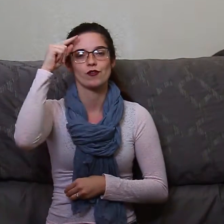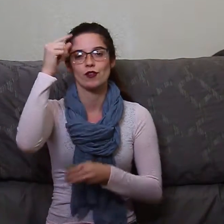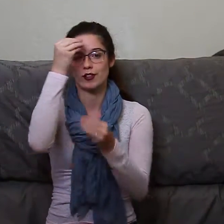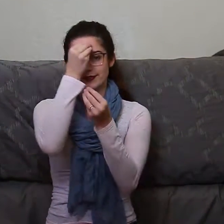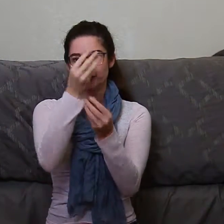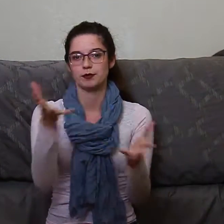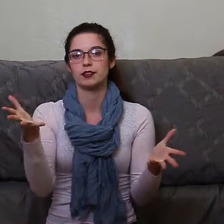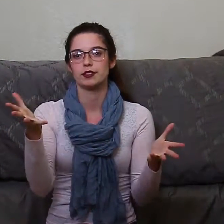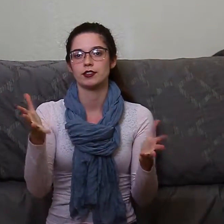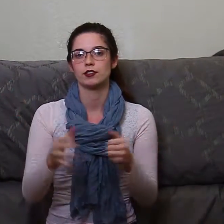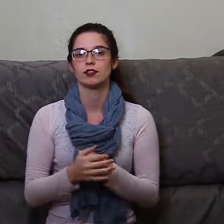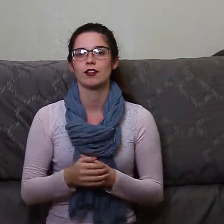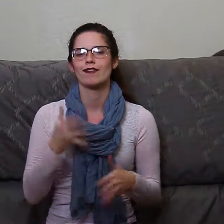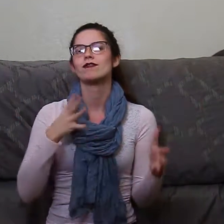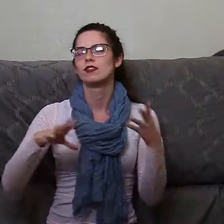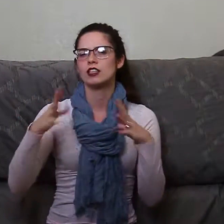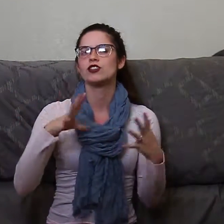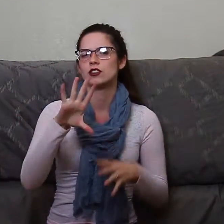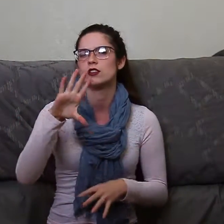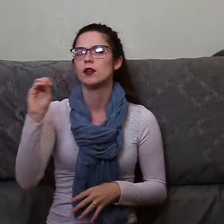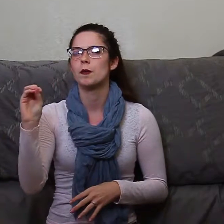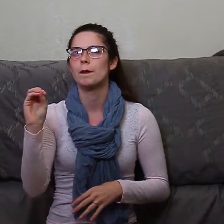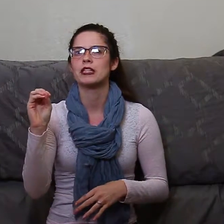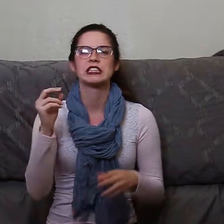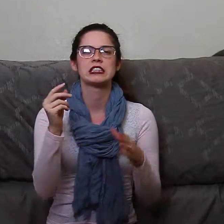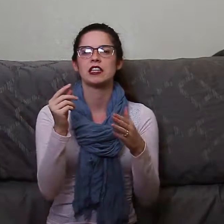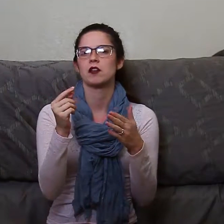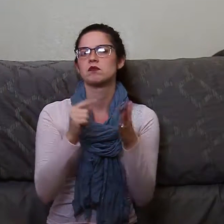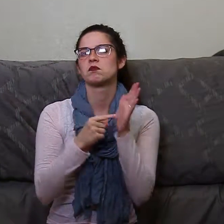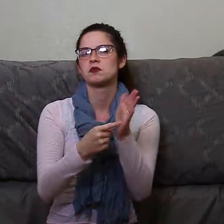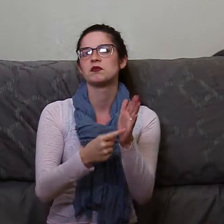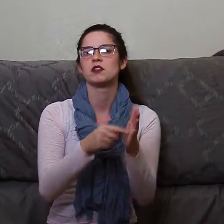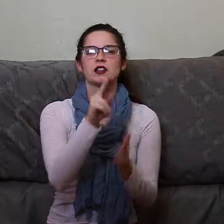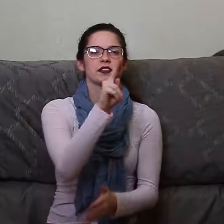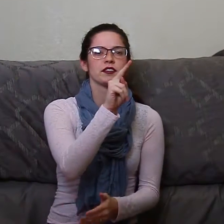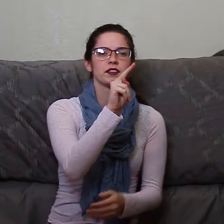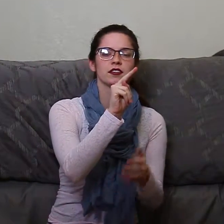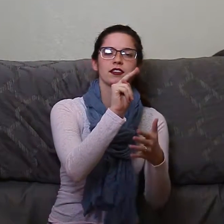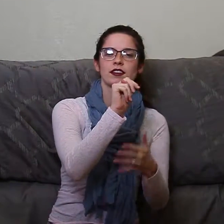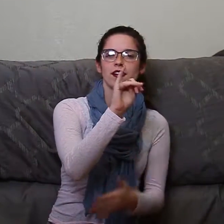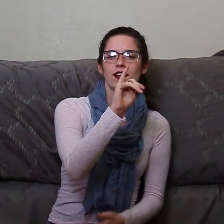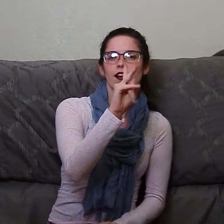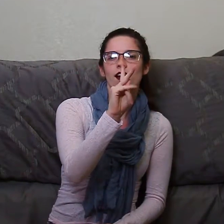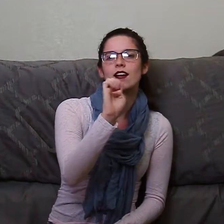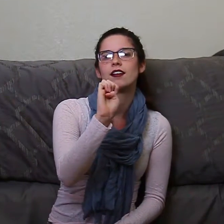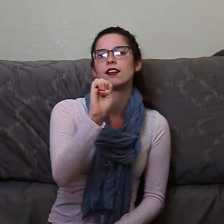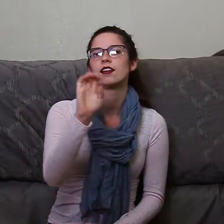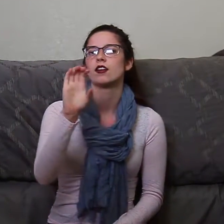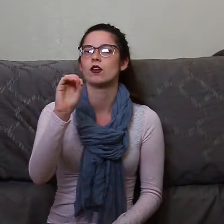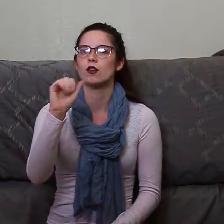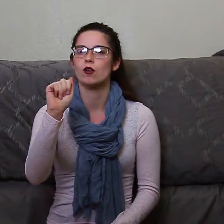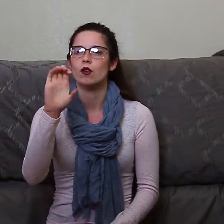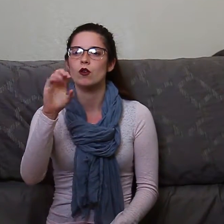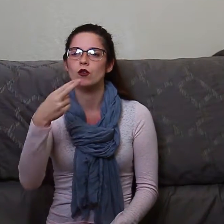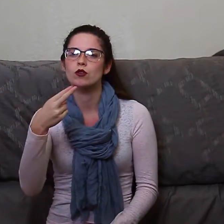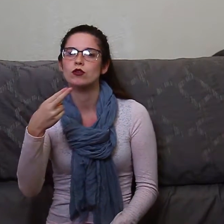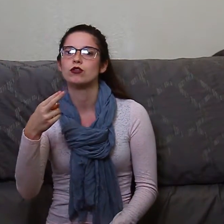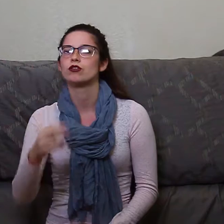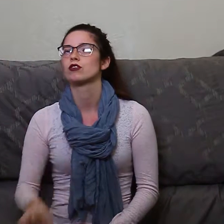from fashion companies such as Nike and Coach and H&M, to food and beverage companies like Starbucks, to TV